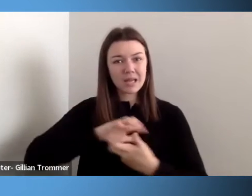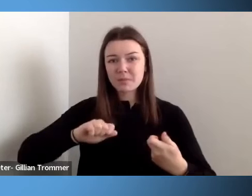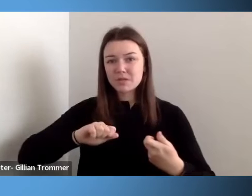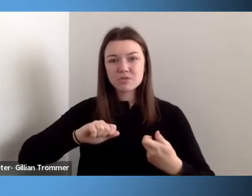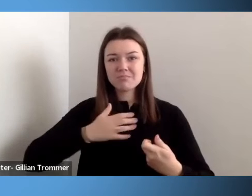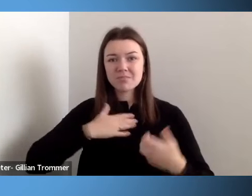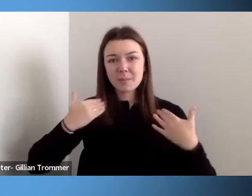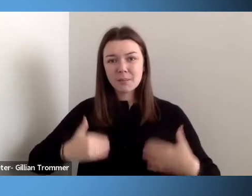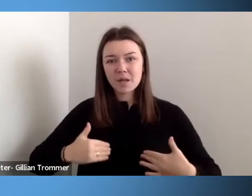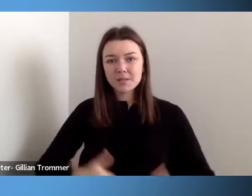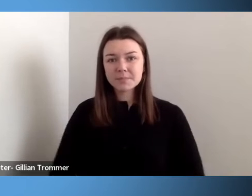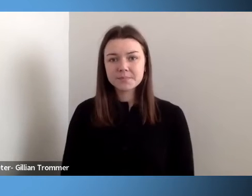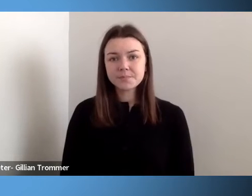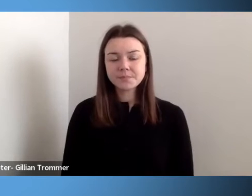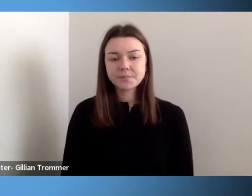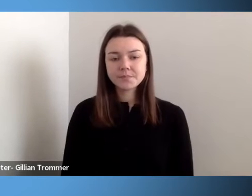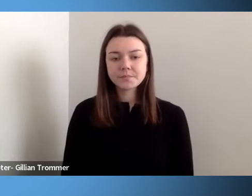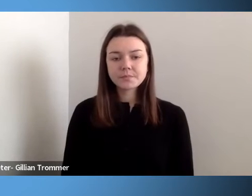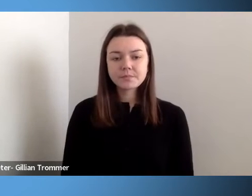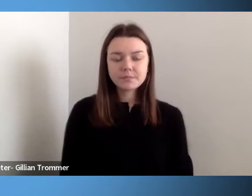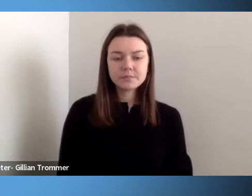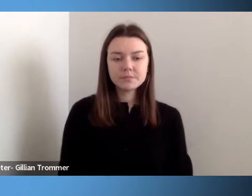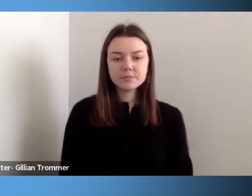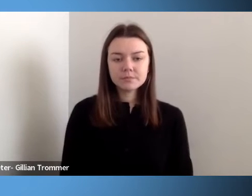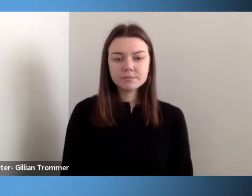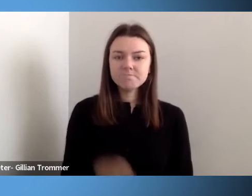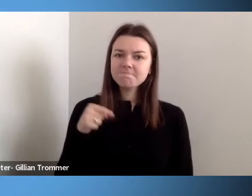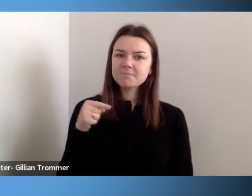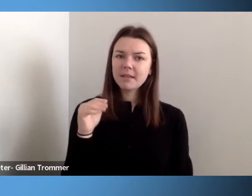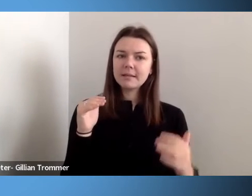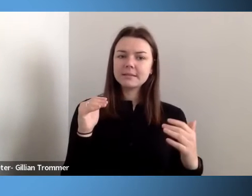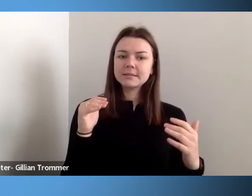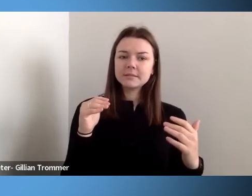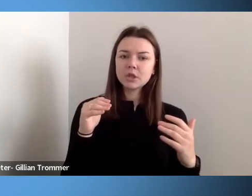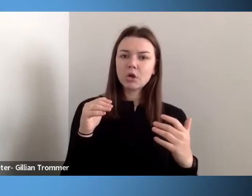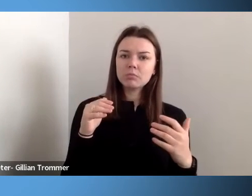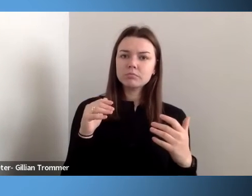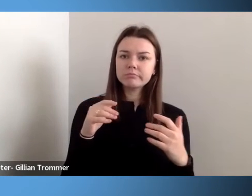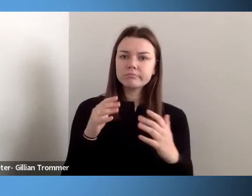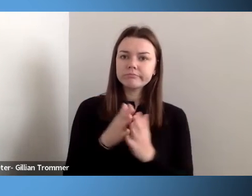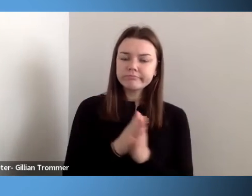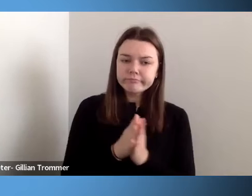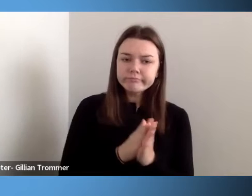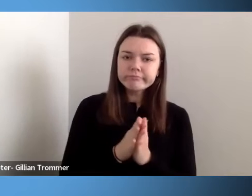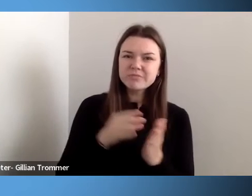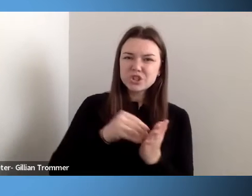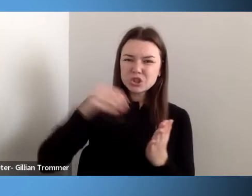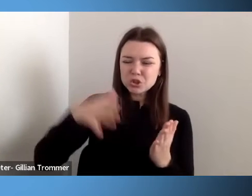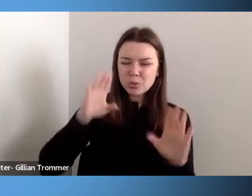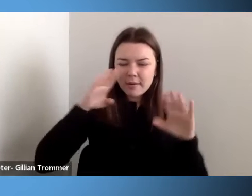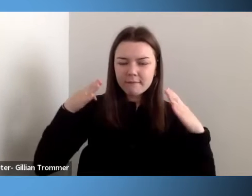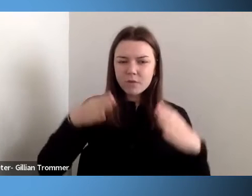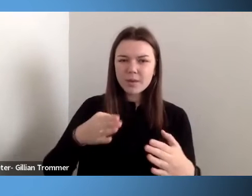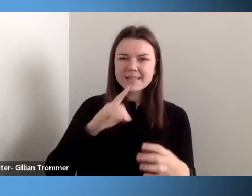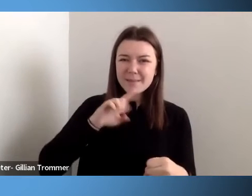Because of this level of student-centered instruction and commitment, I